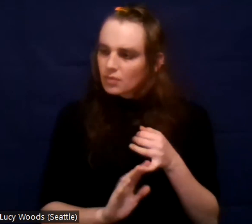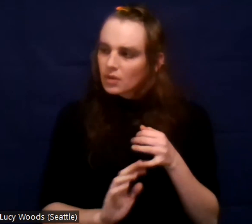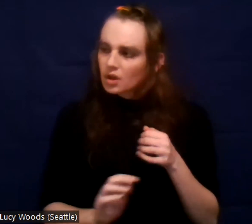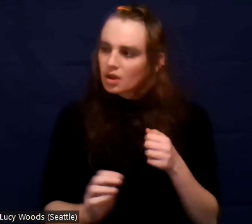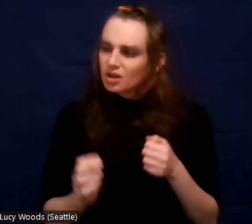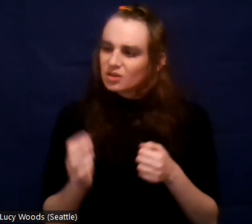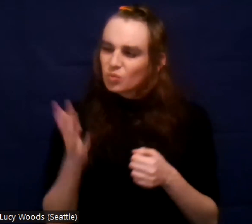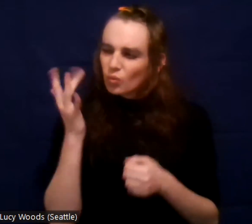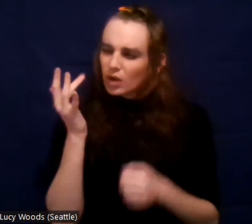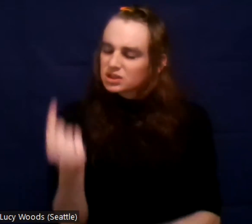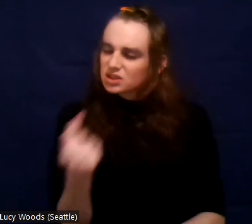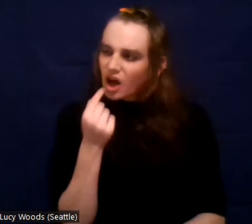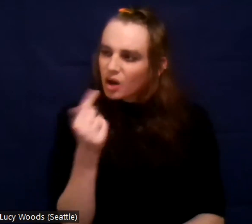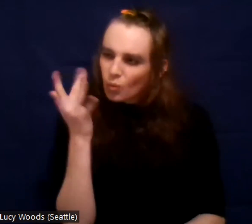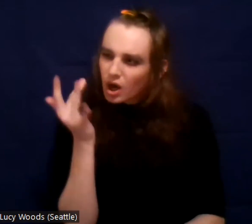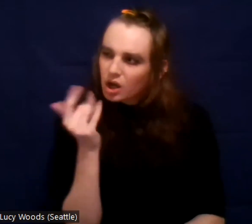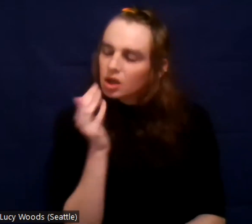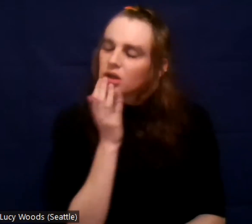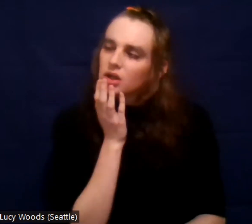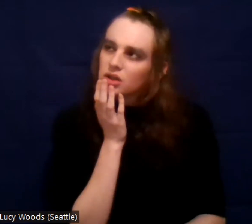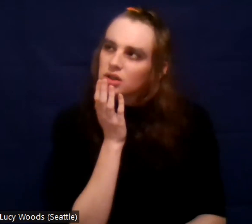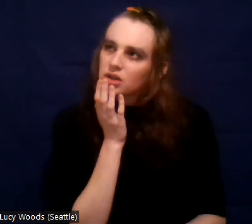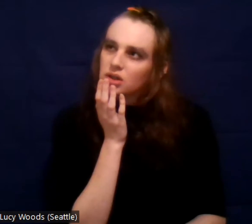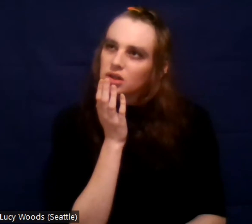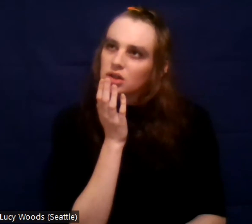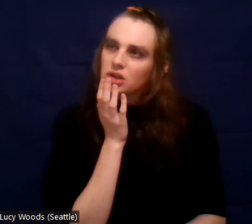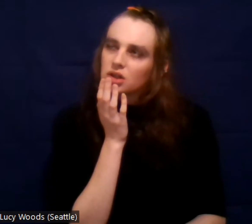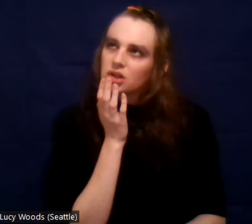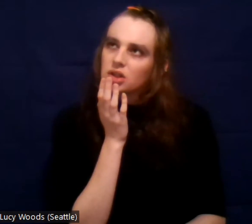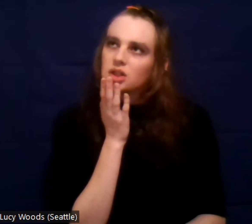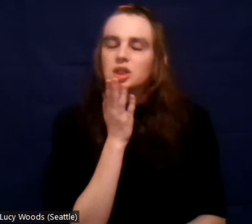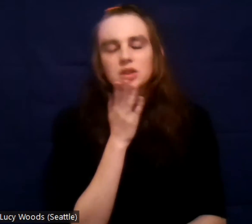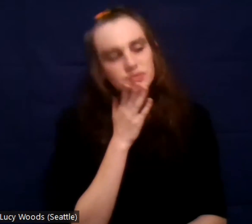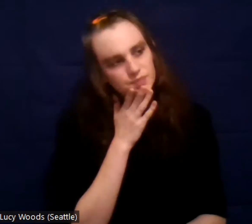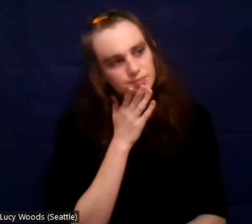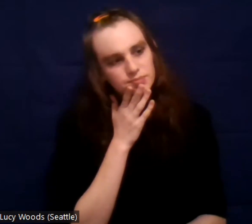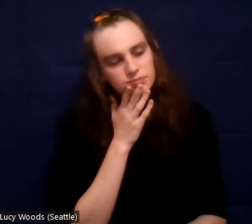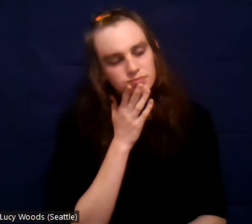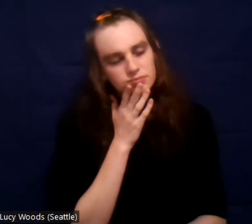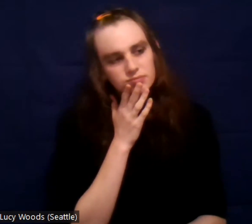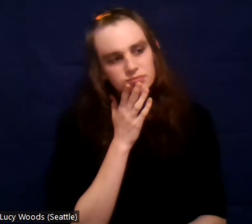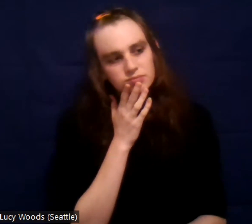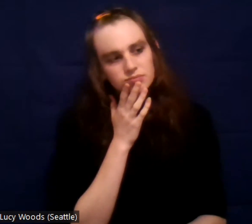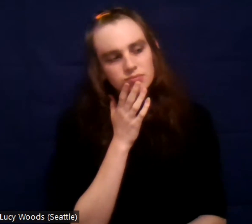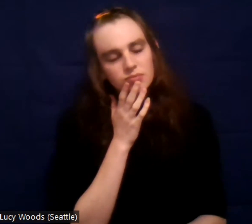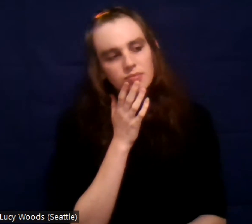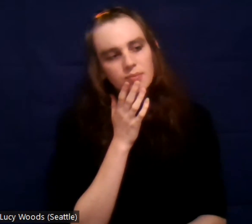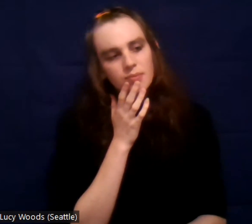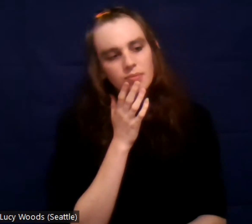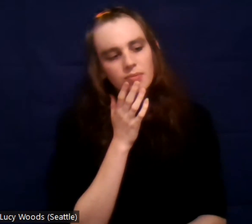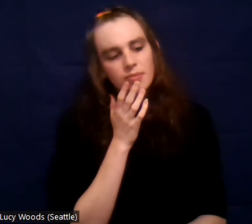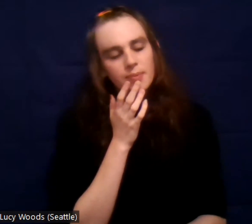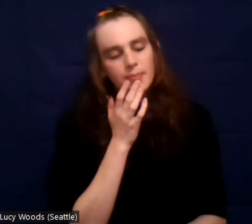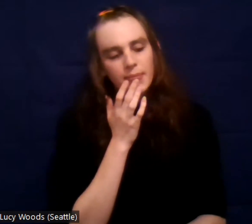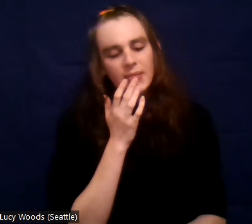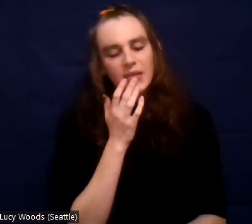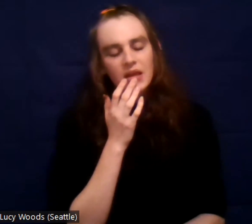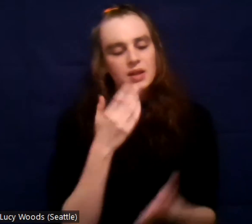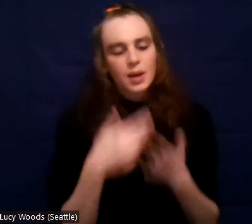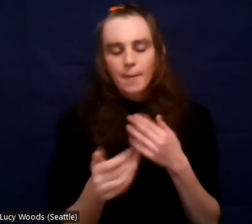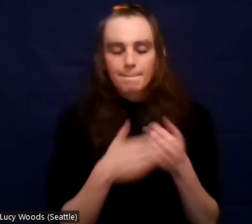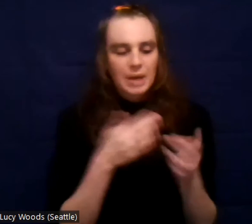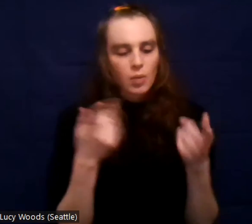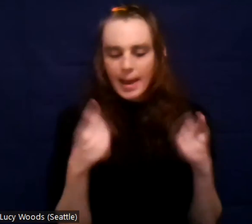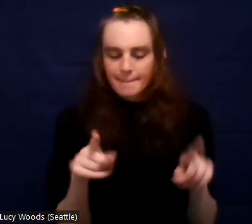suck? And then I realized like, no matter what, this truck is not equal to my